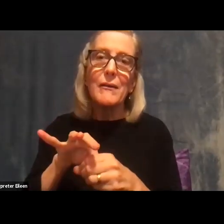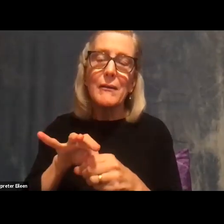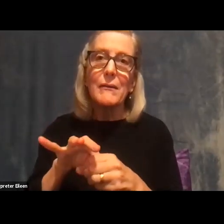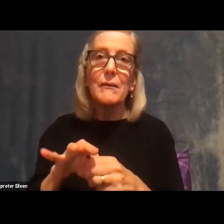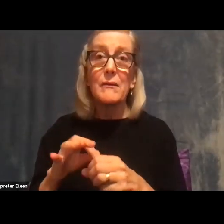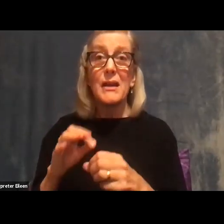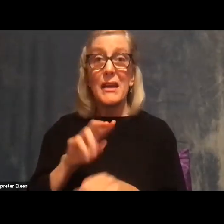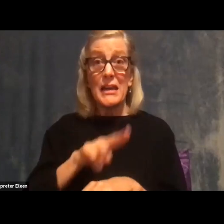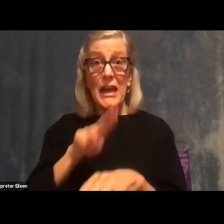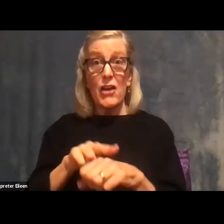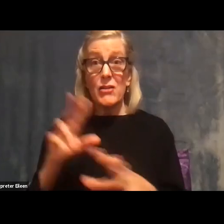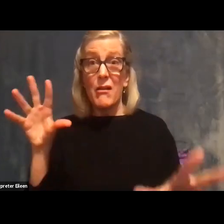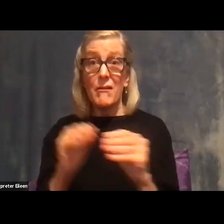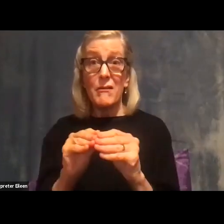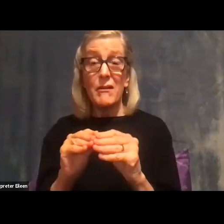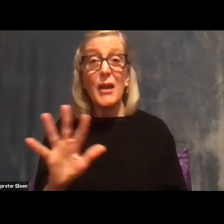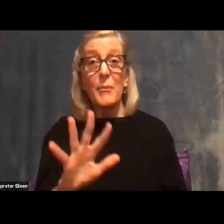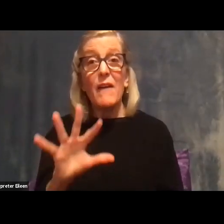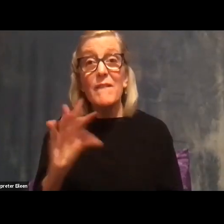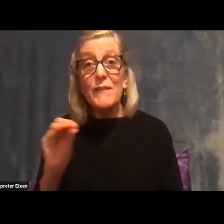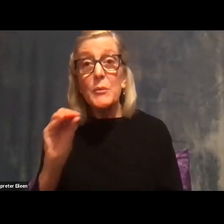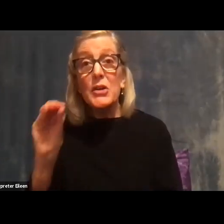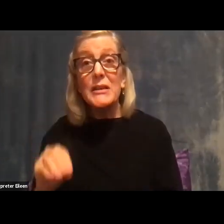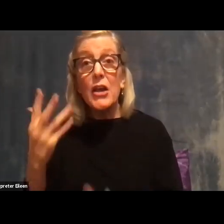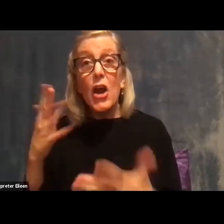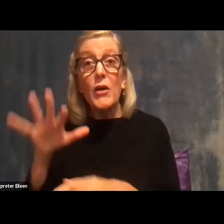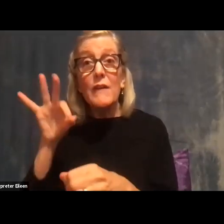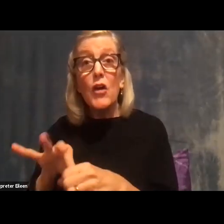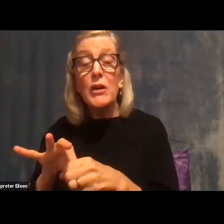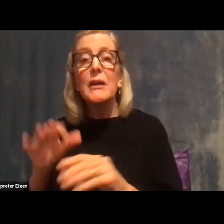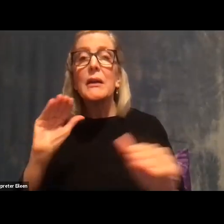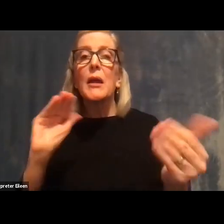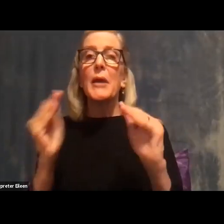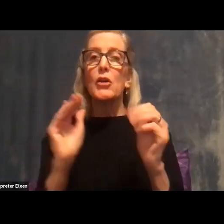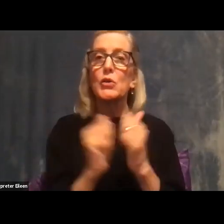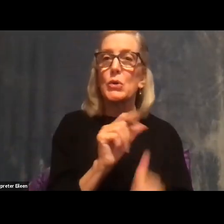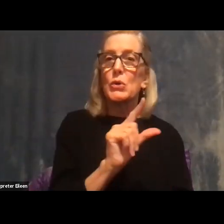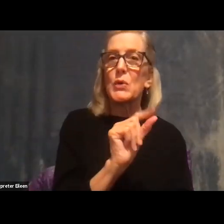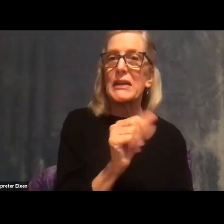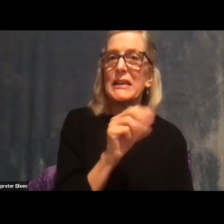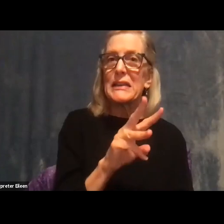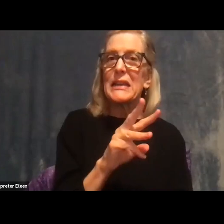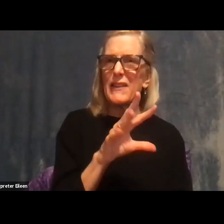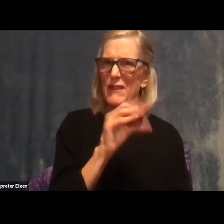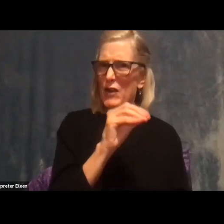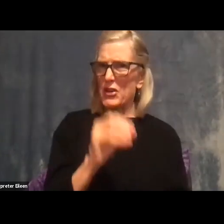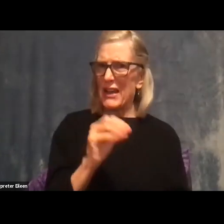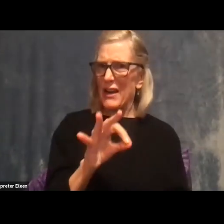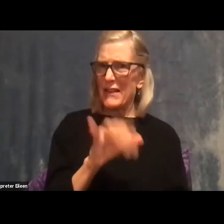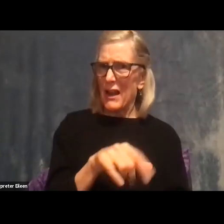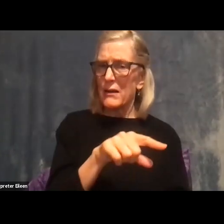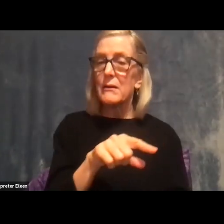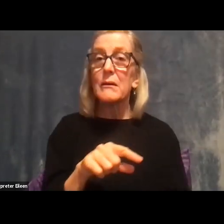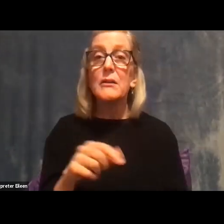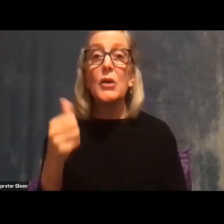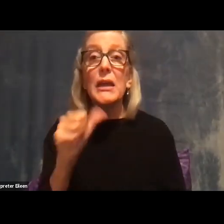of the total votes that were counted in the 2016 election. So any late breaking news or events are less likely to have